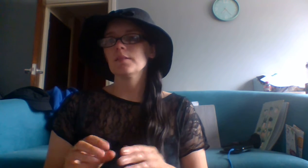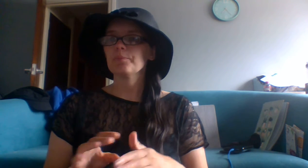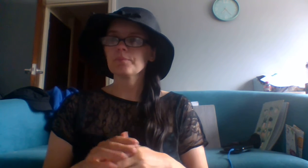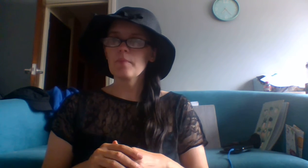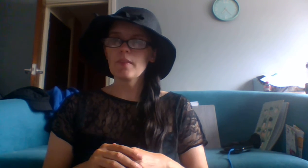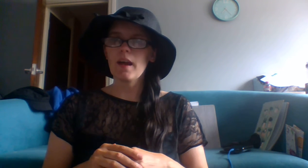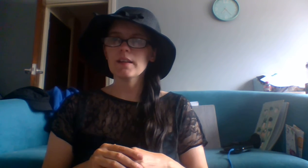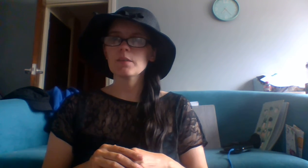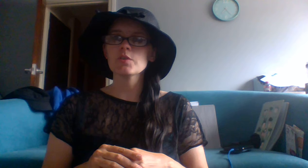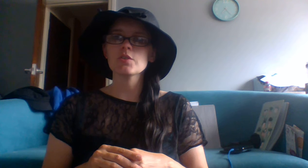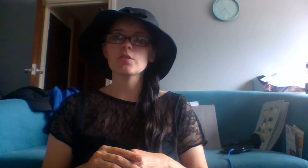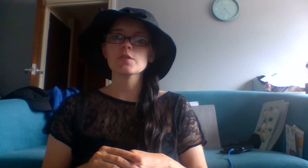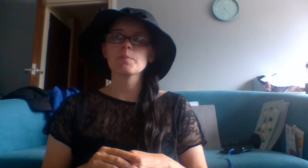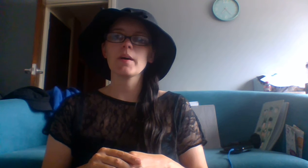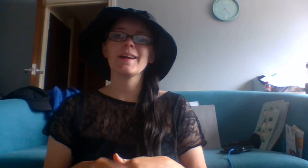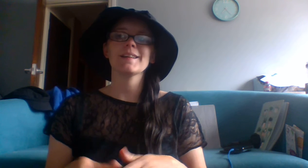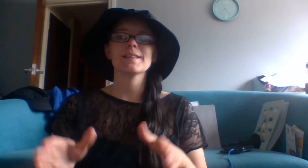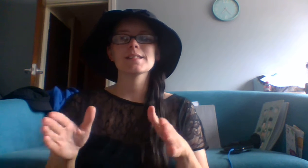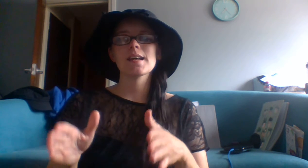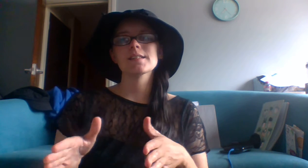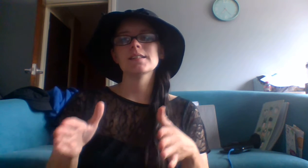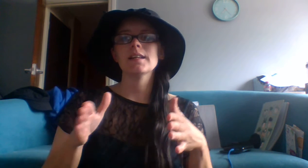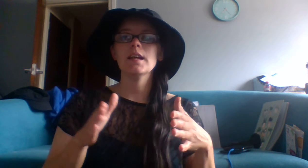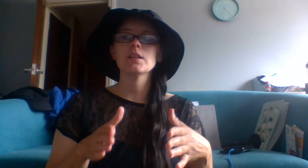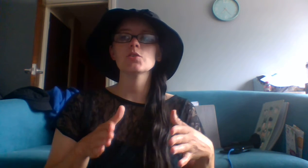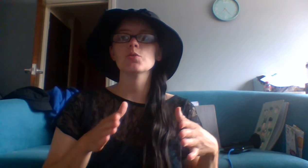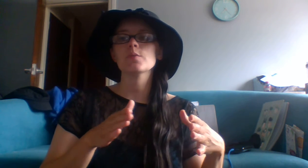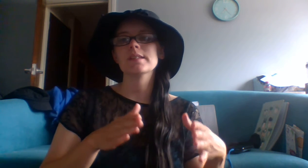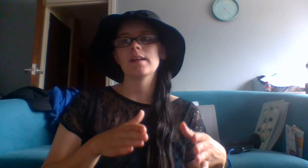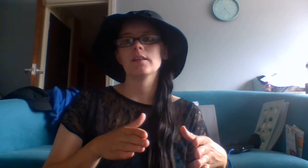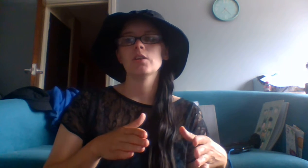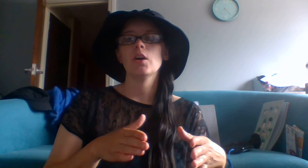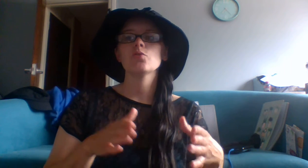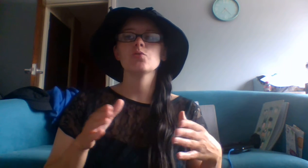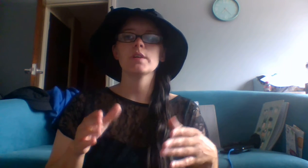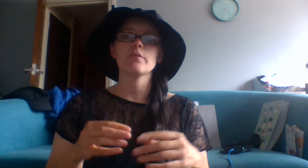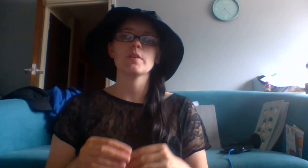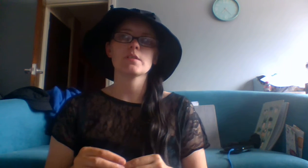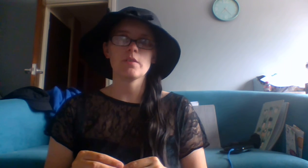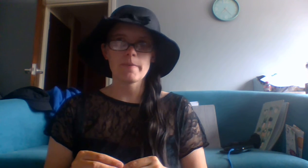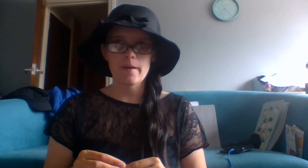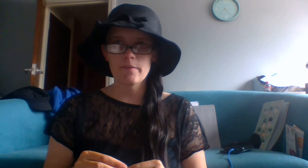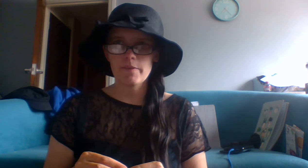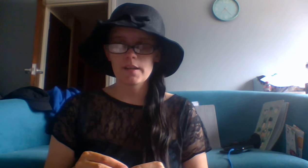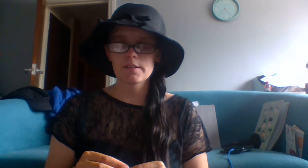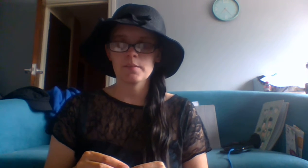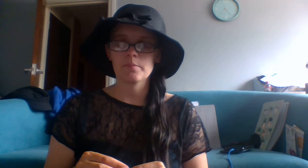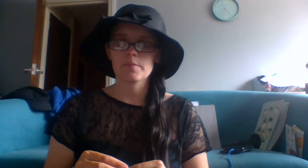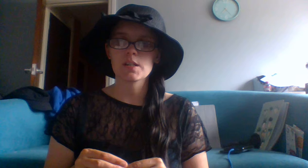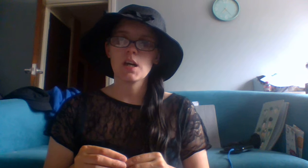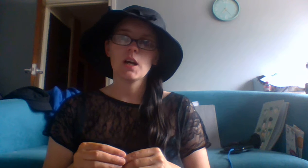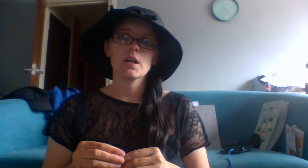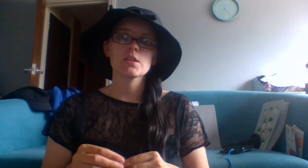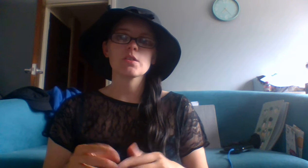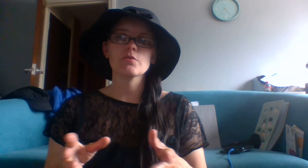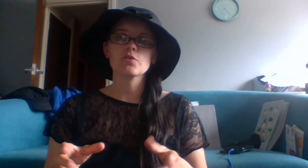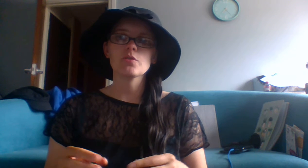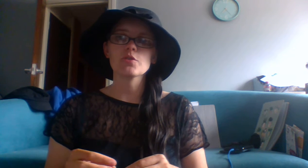and it was used by an assassin Hindu sect to get rid of their victims. So George